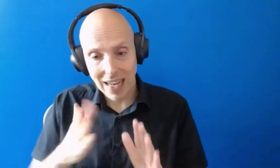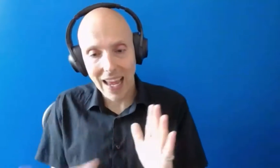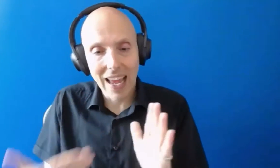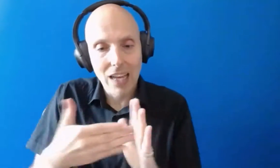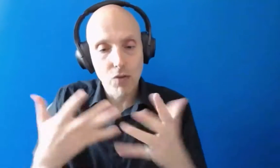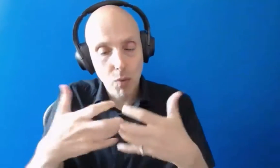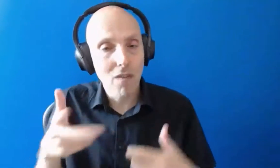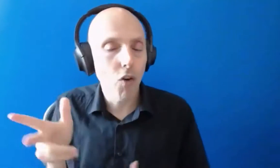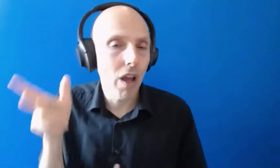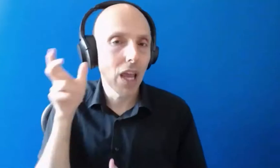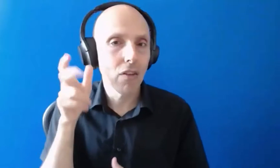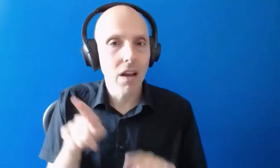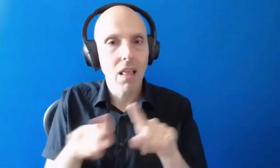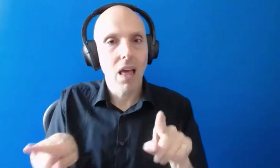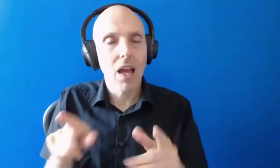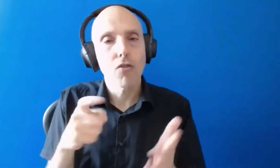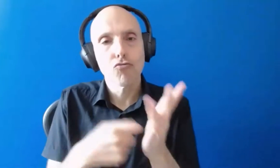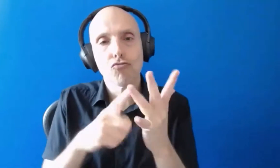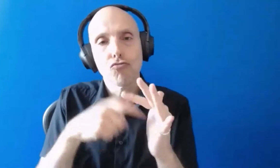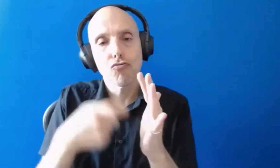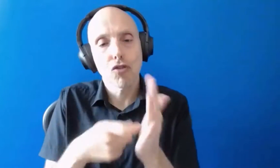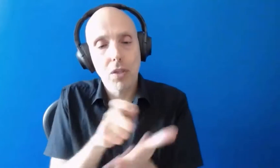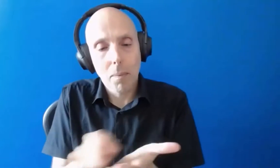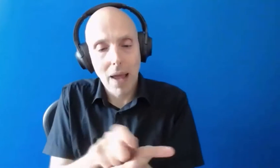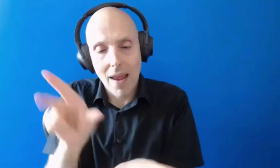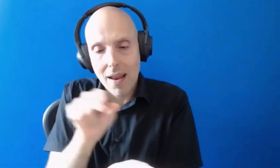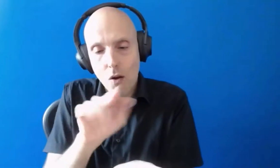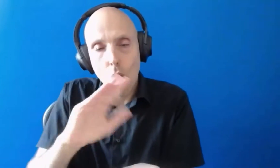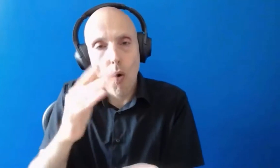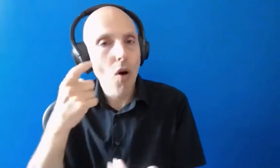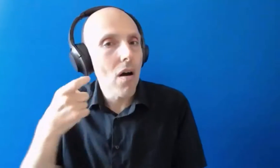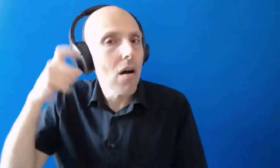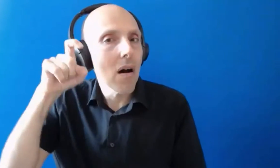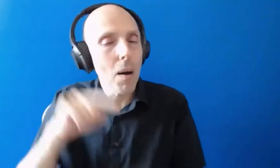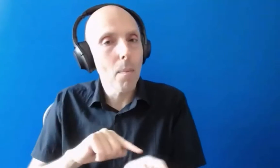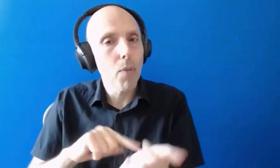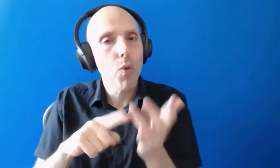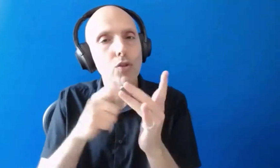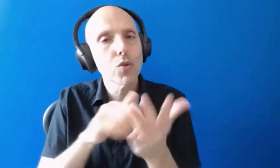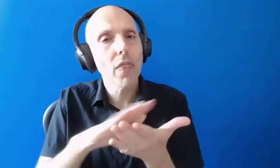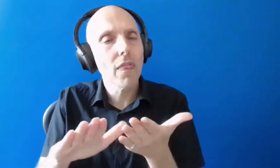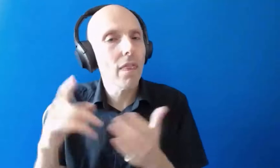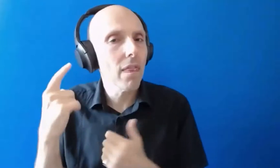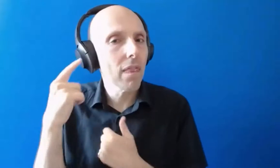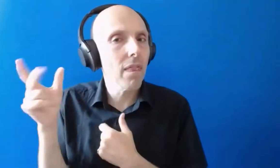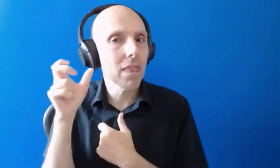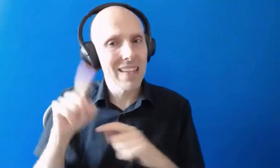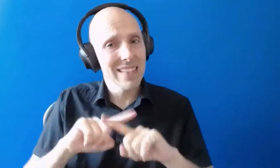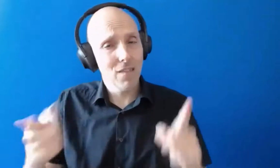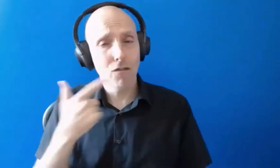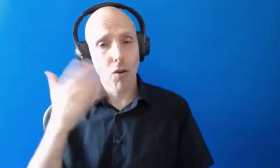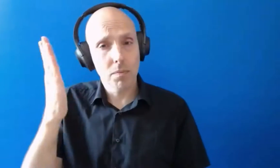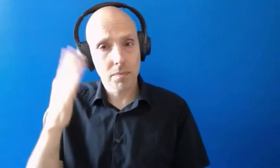such as a roger pen or bluetooth hearing aids it is quite a different environment than a lecture theatre yes